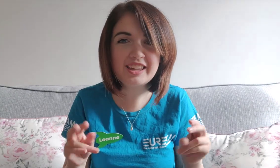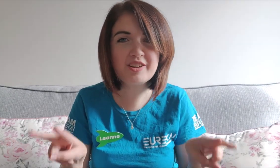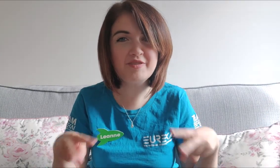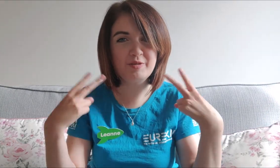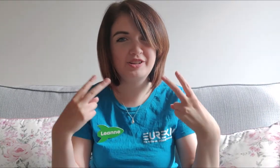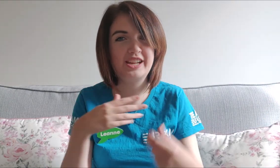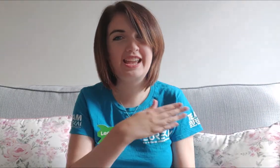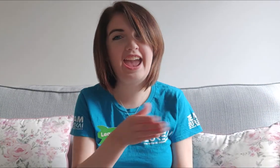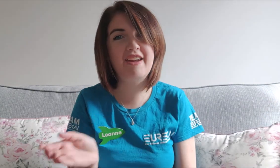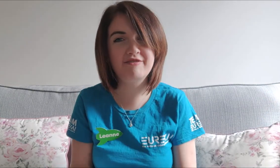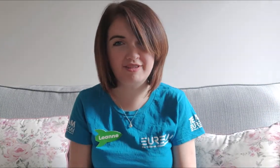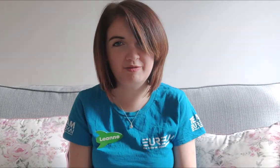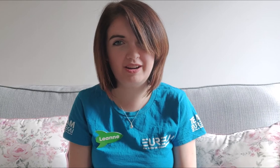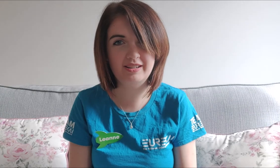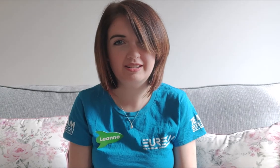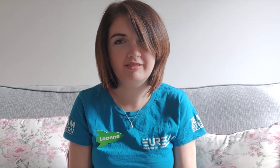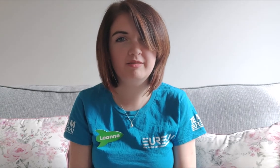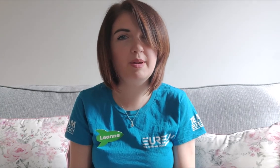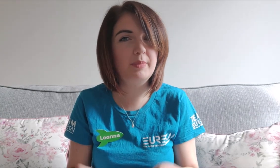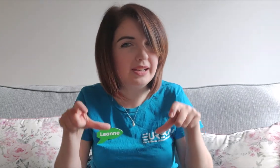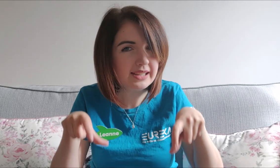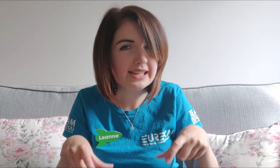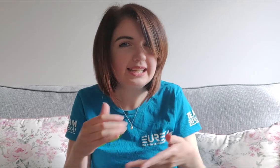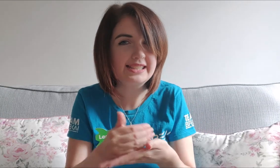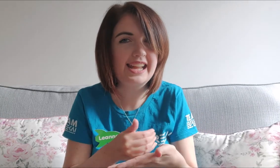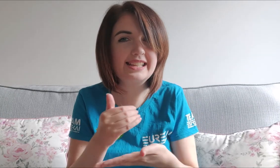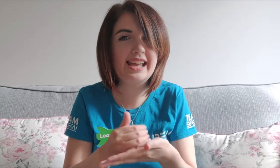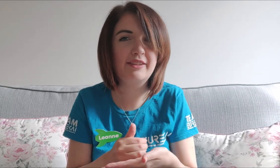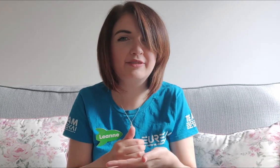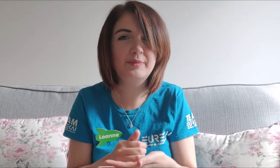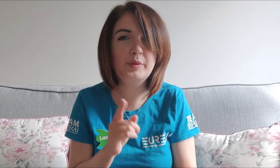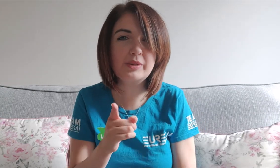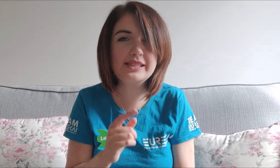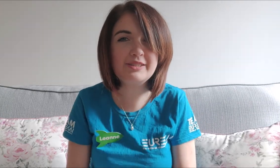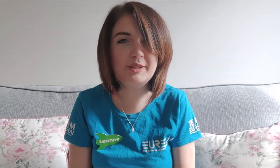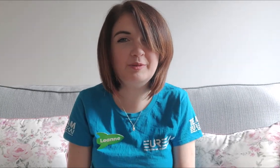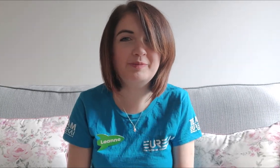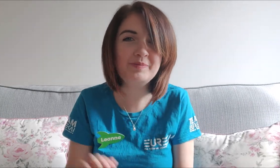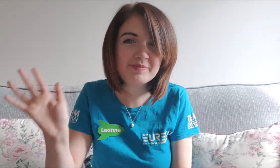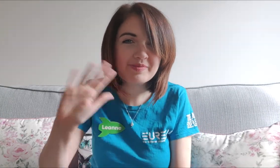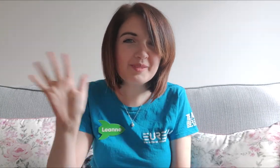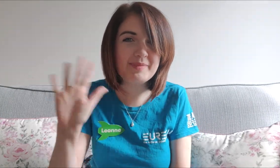you for watching everyone remember stay safe we'll see you soon bye